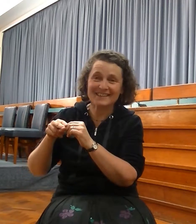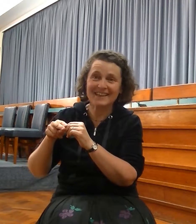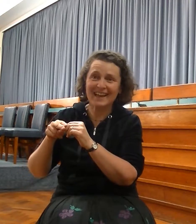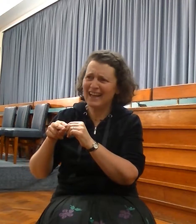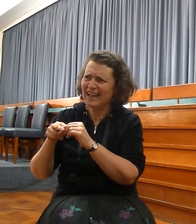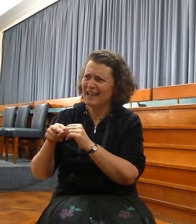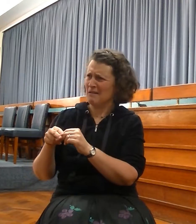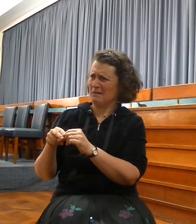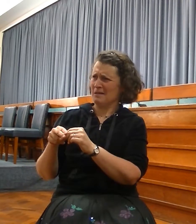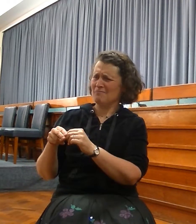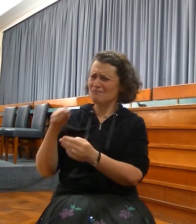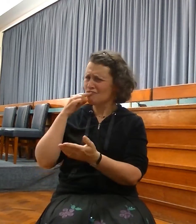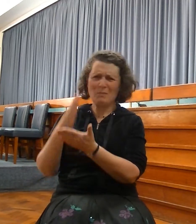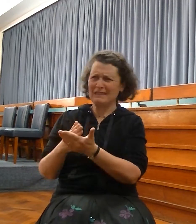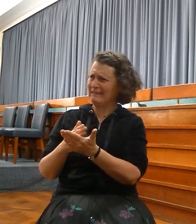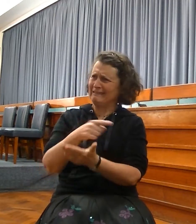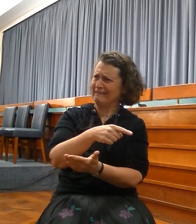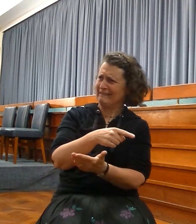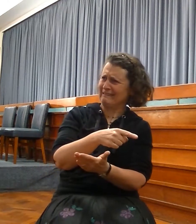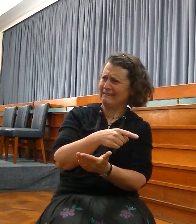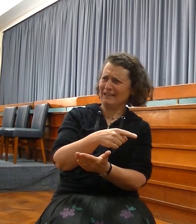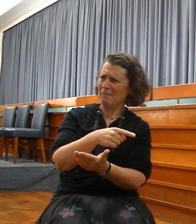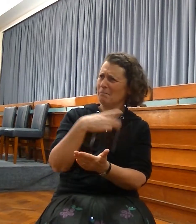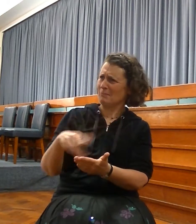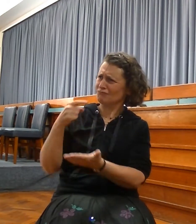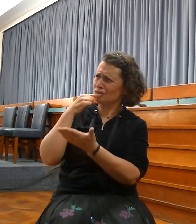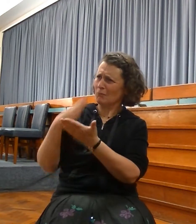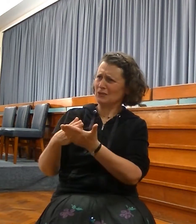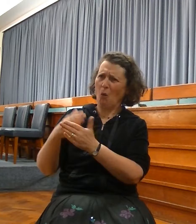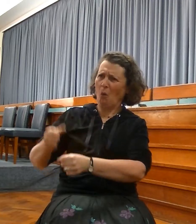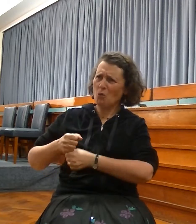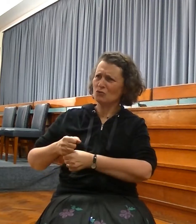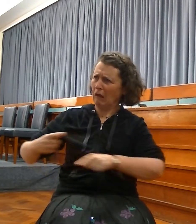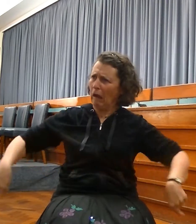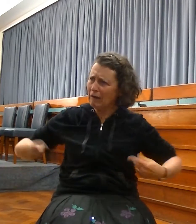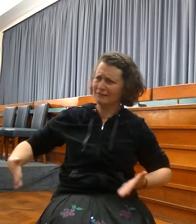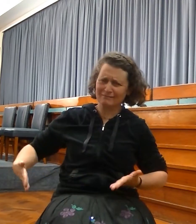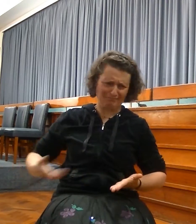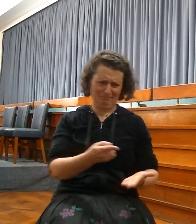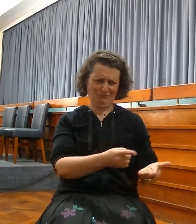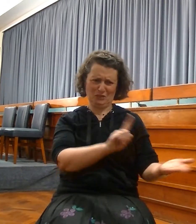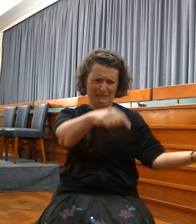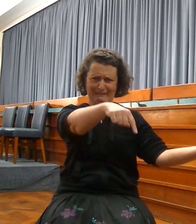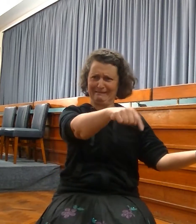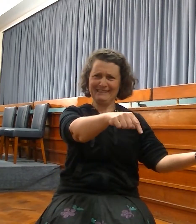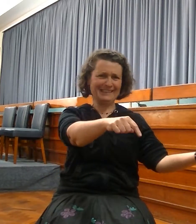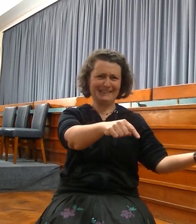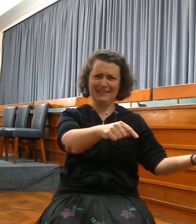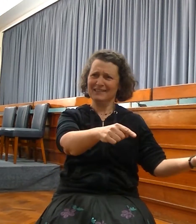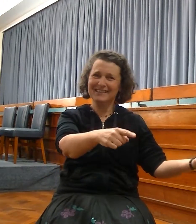kept your promise. You promised me a horse and a buggy. That is not a fulfillment of the promise. He'd have been